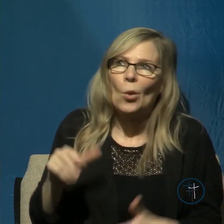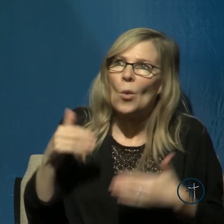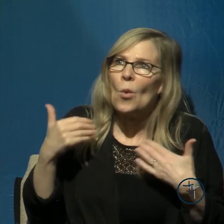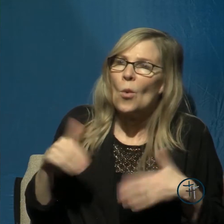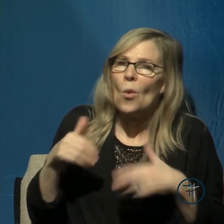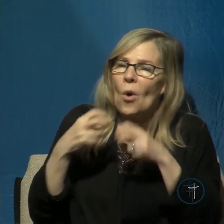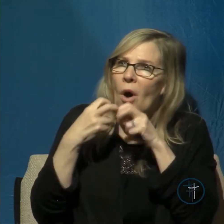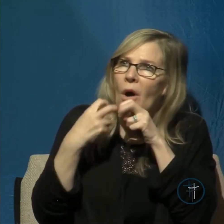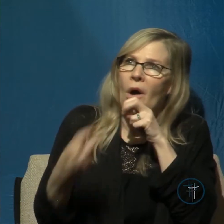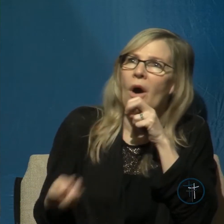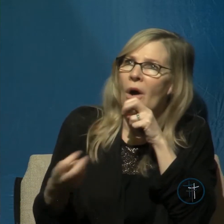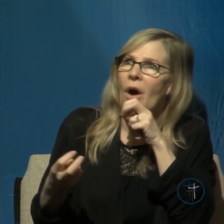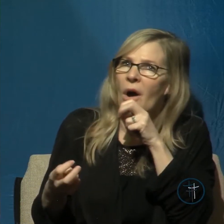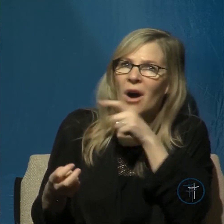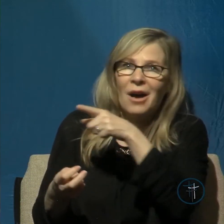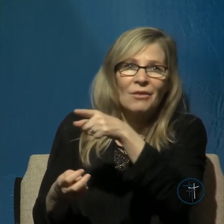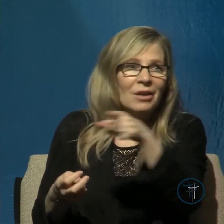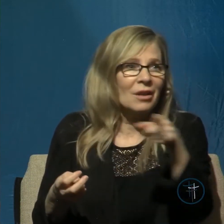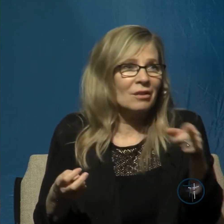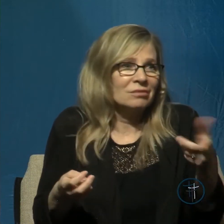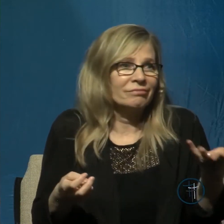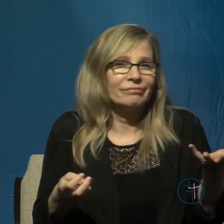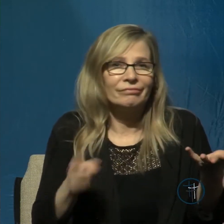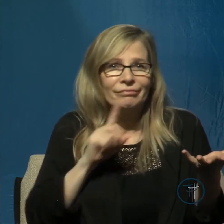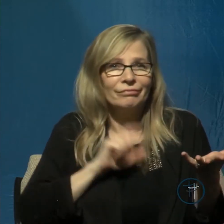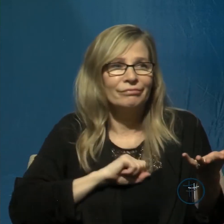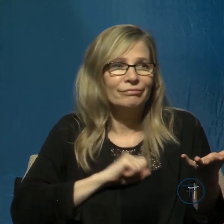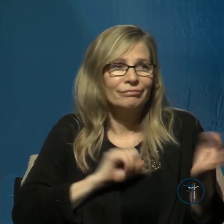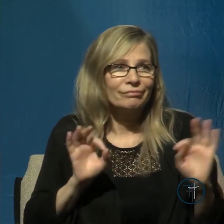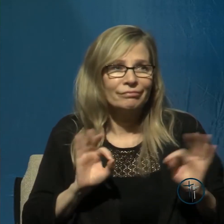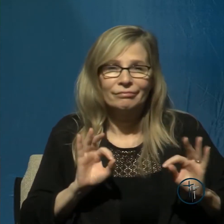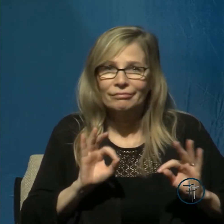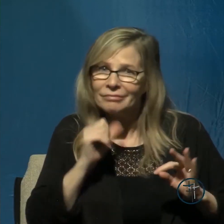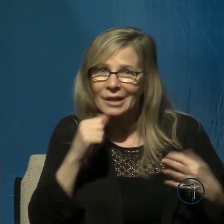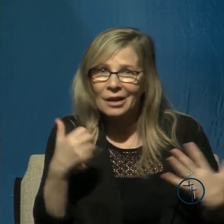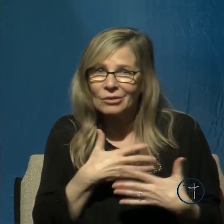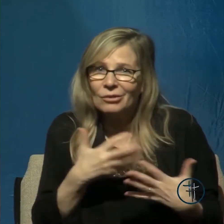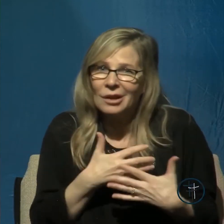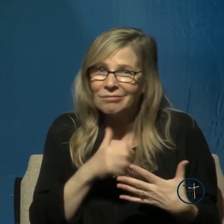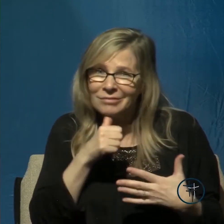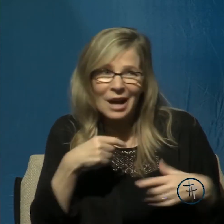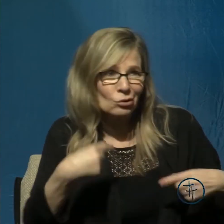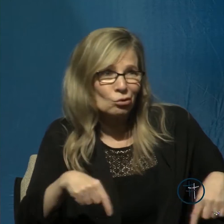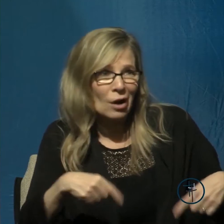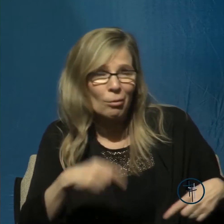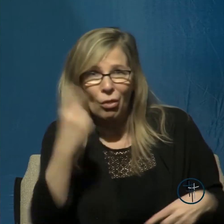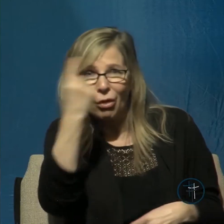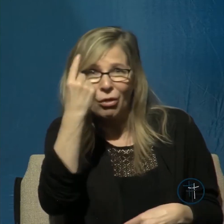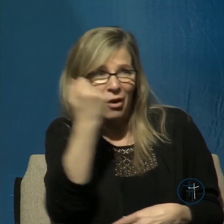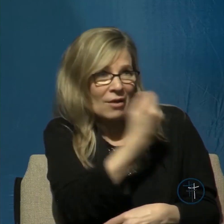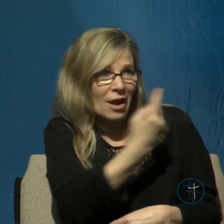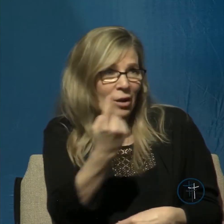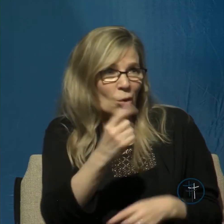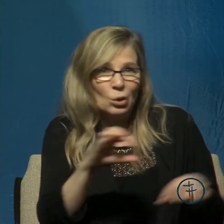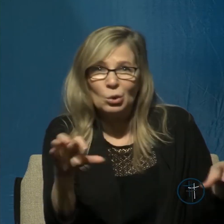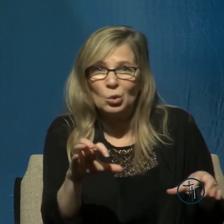not dread anyone and therefore he didn't tremble at the thought of anyone doing anything harmful